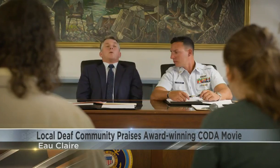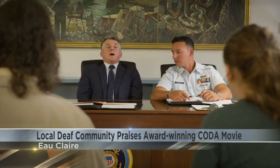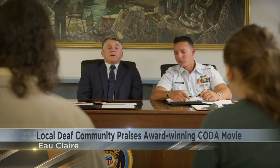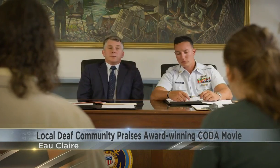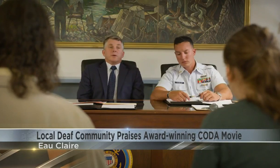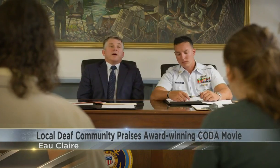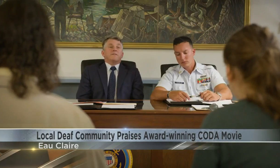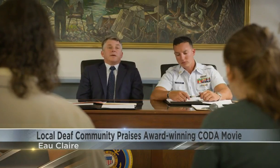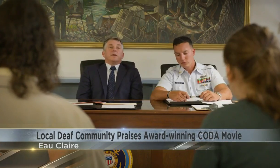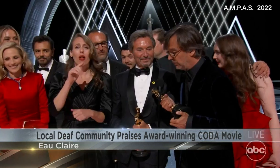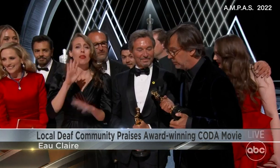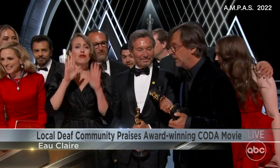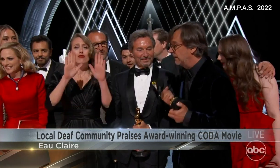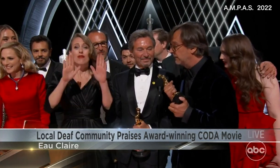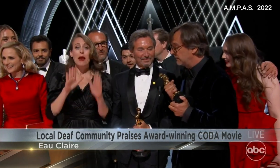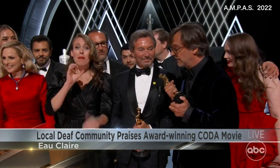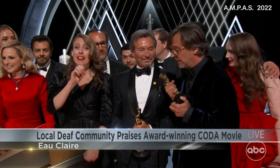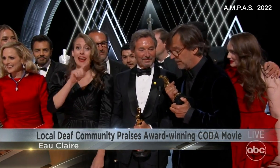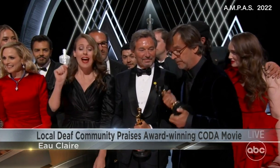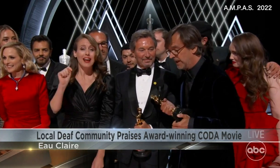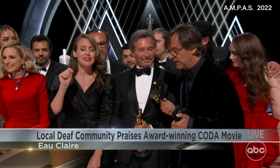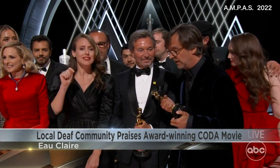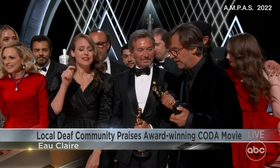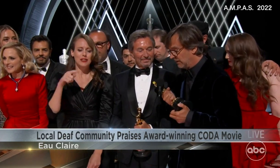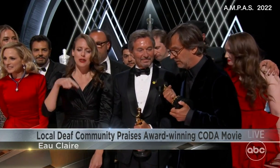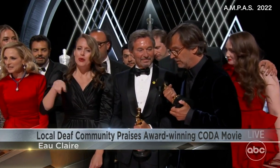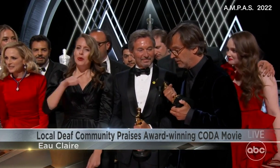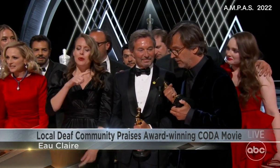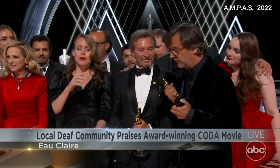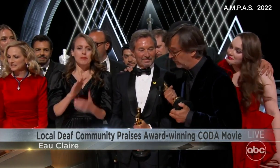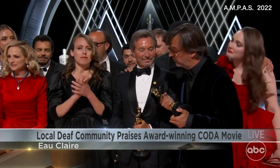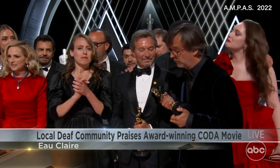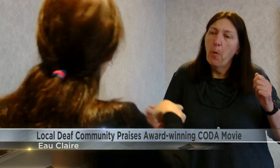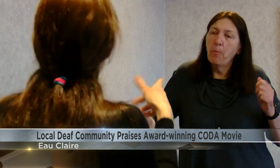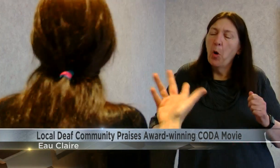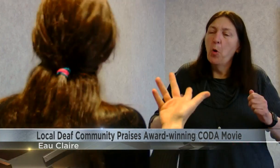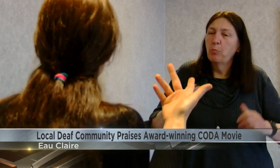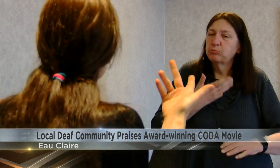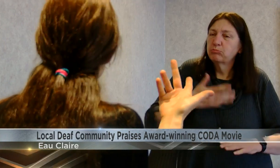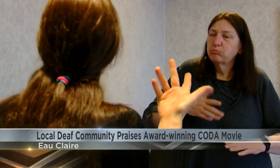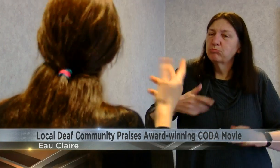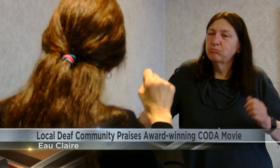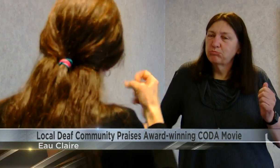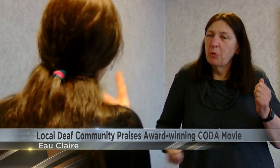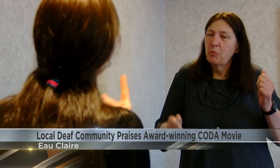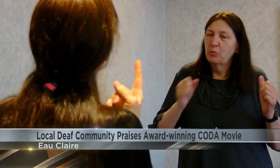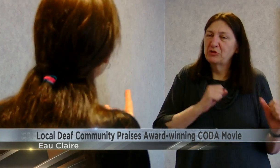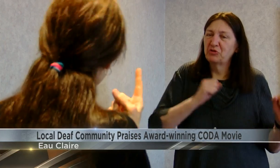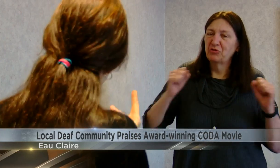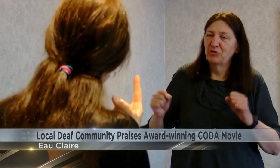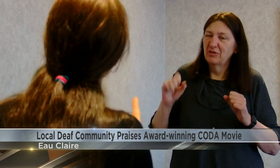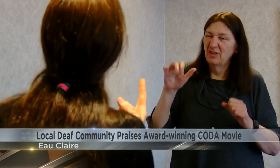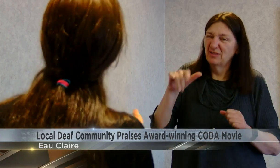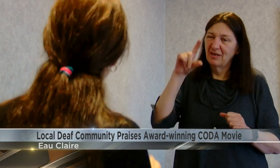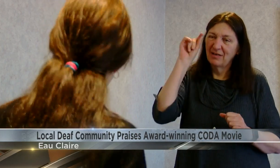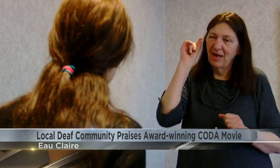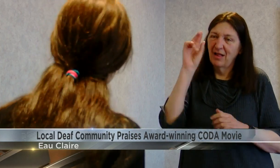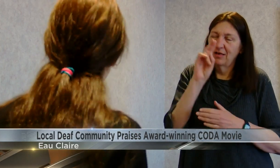obligations and her love of music. Recently, the film won three Oscars. Kristen Scheibe of Eau Claire has been deaf since birth,